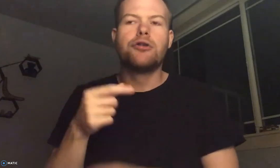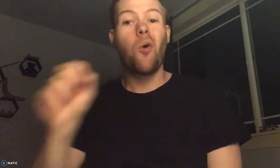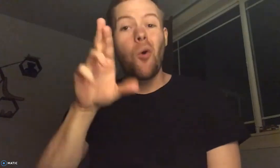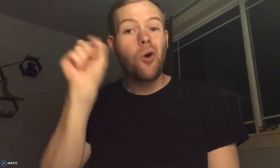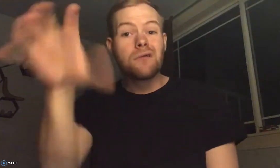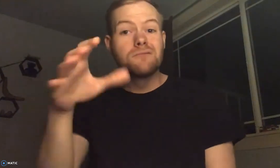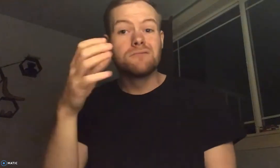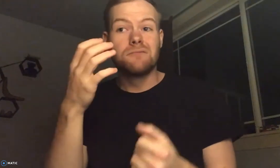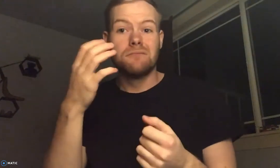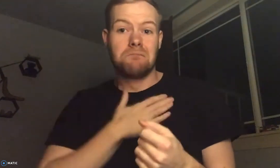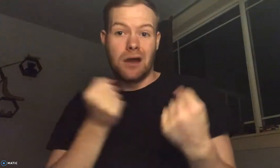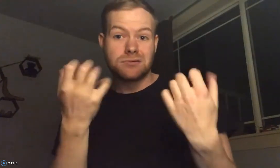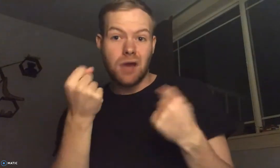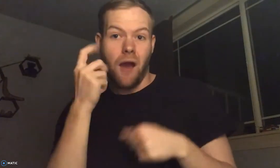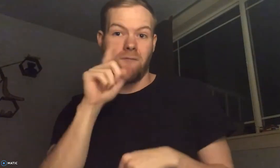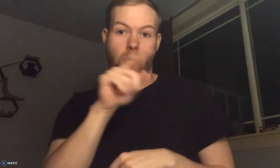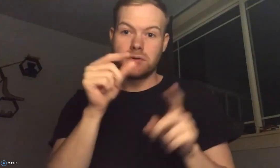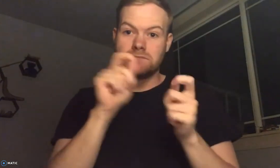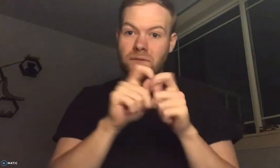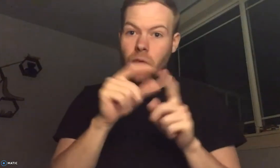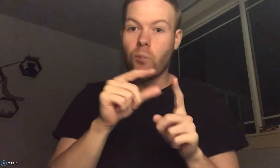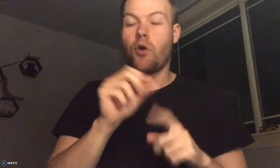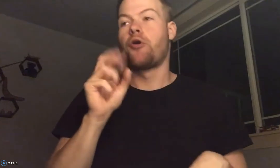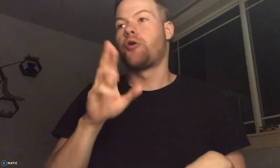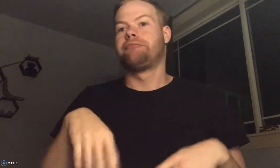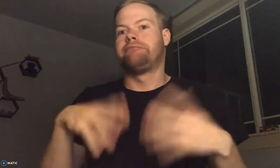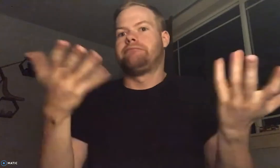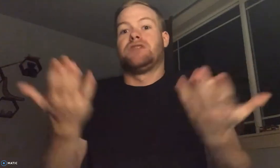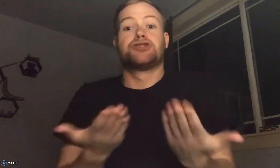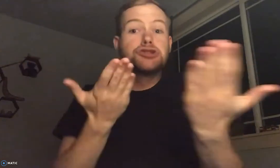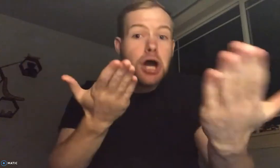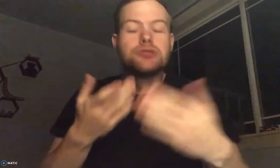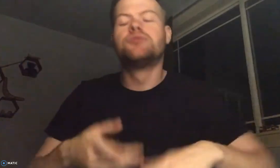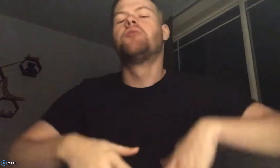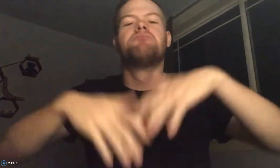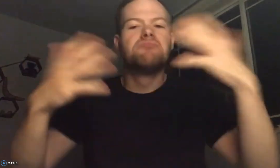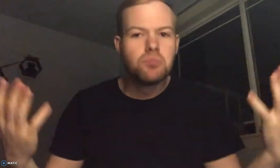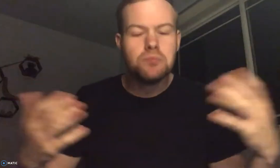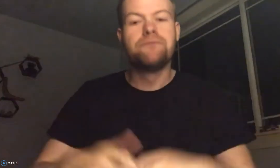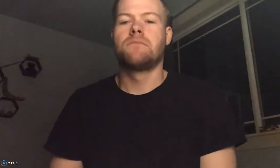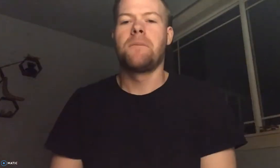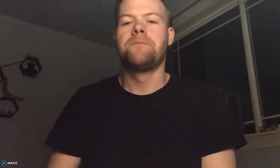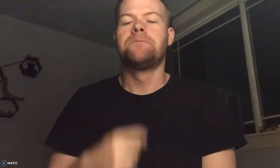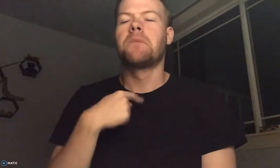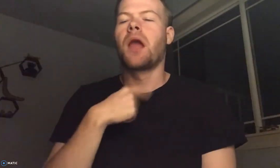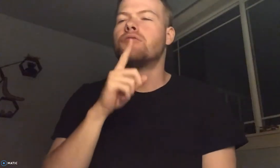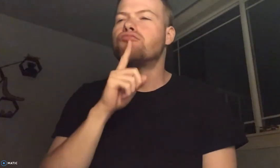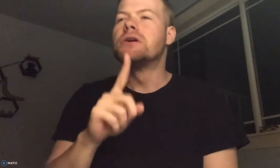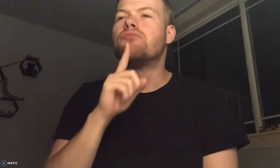If I need to know a word, or if I want to throw some words out there for people to learn and share with all of you, then I post on there.